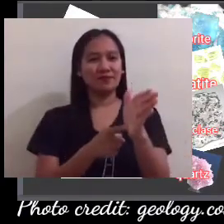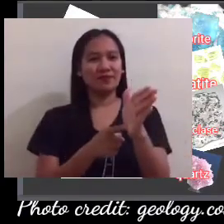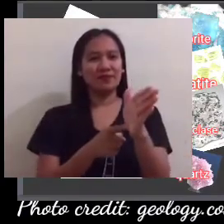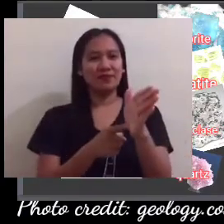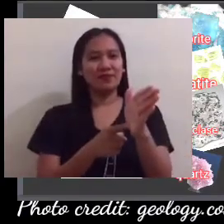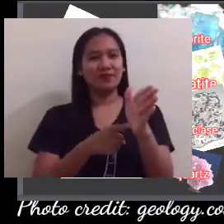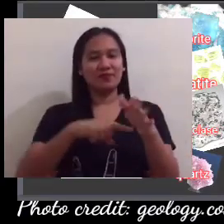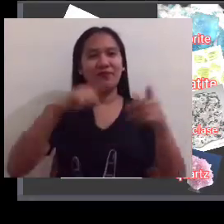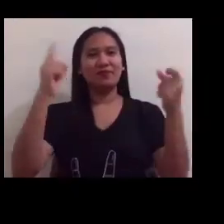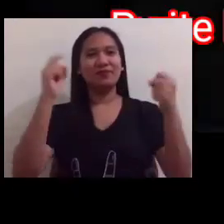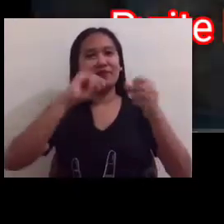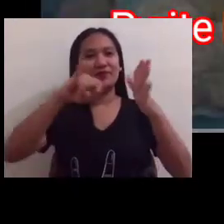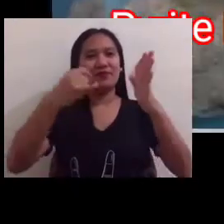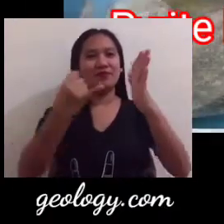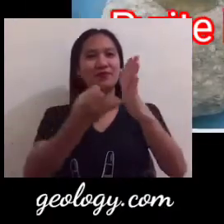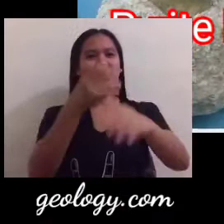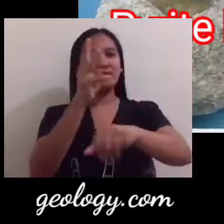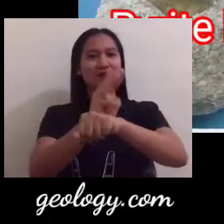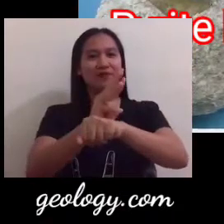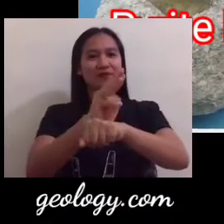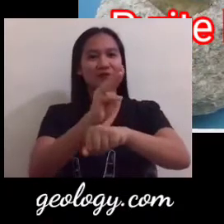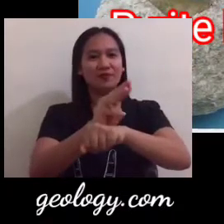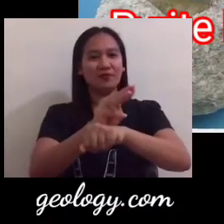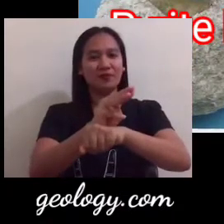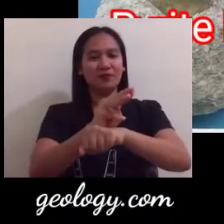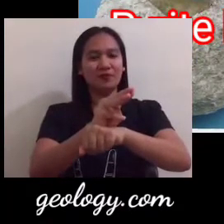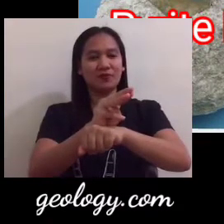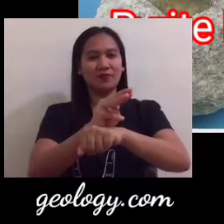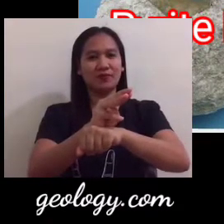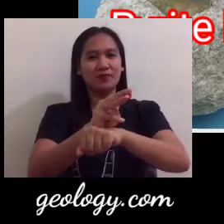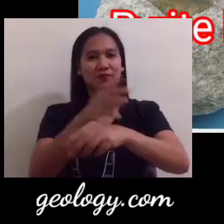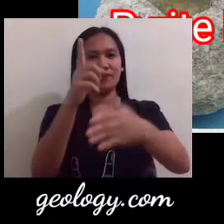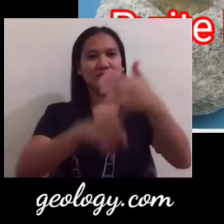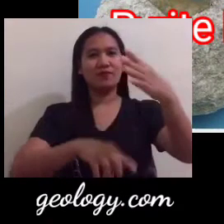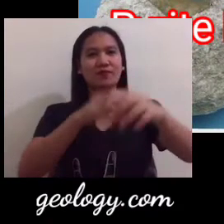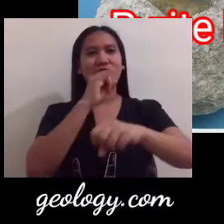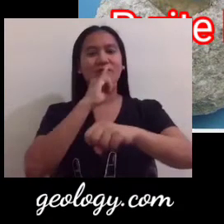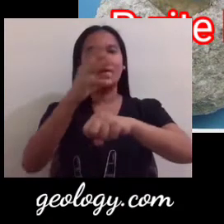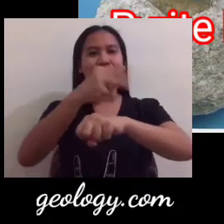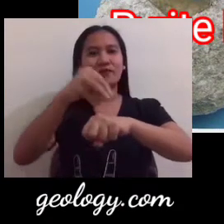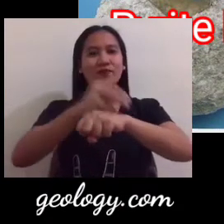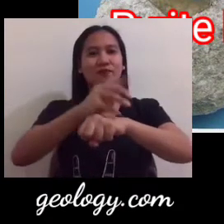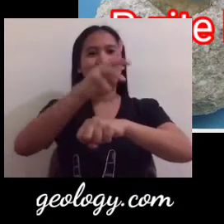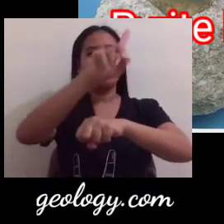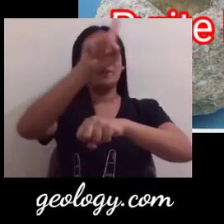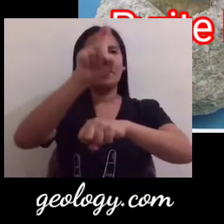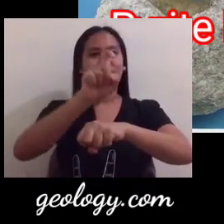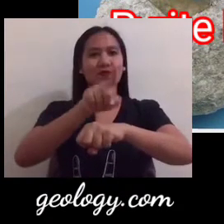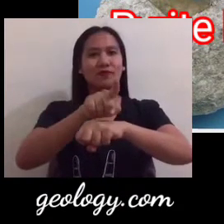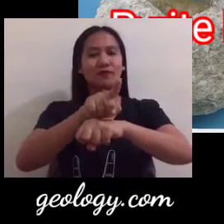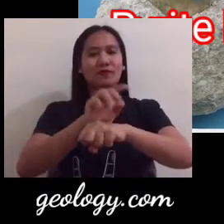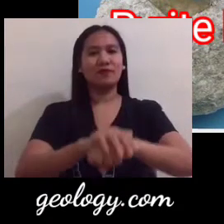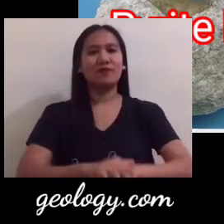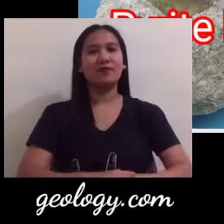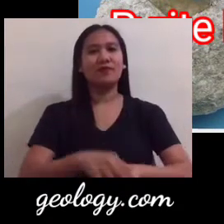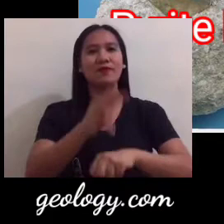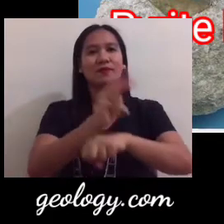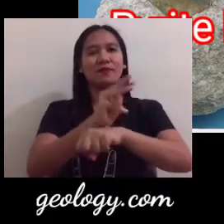we have the luster it refers to the way light is reflected from a mineral surface